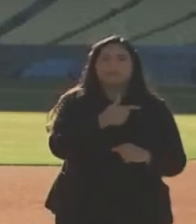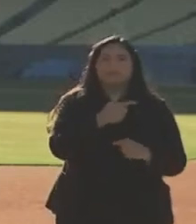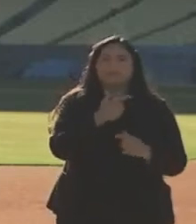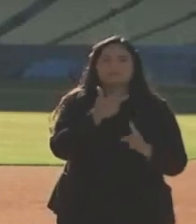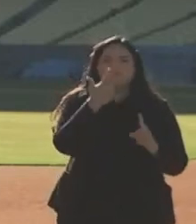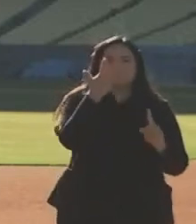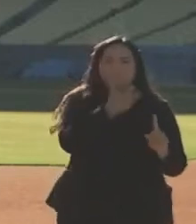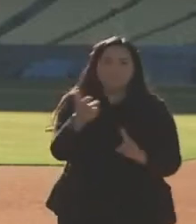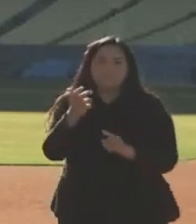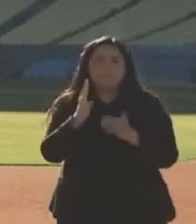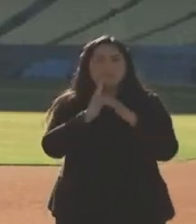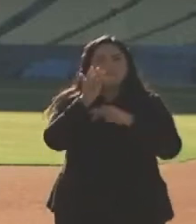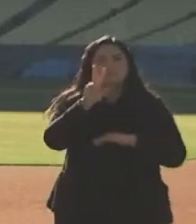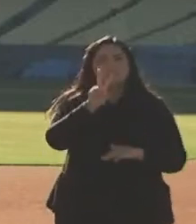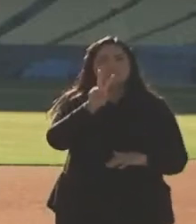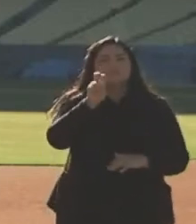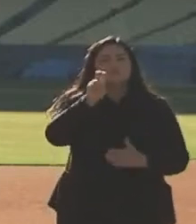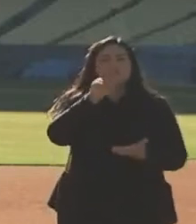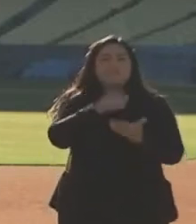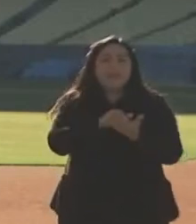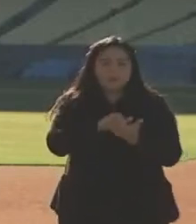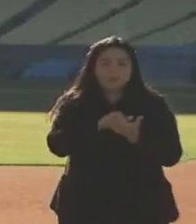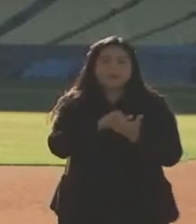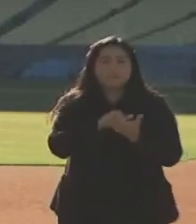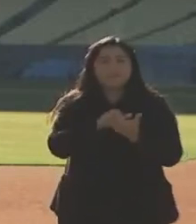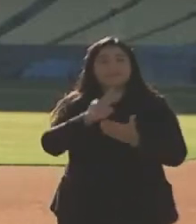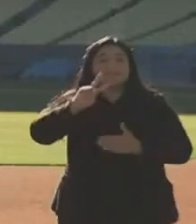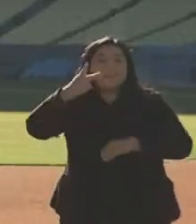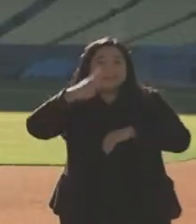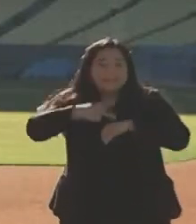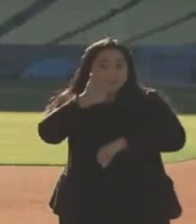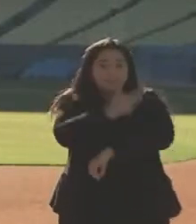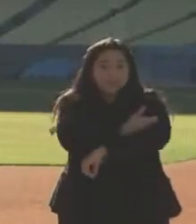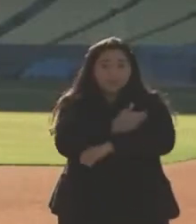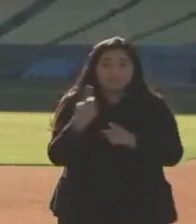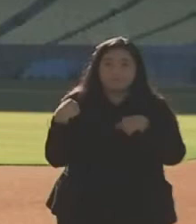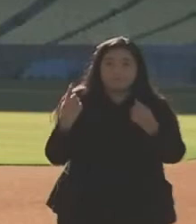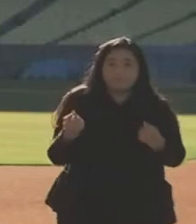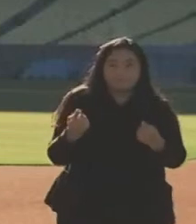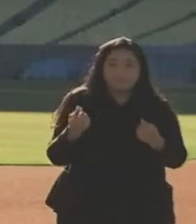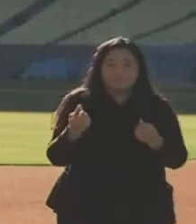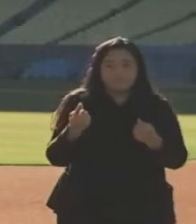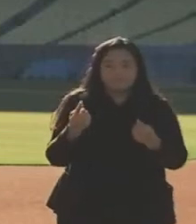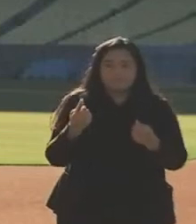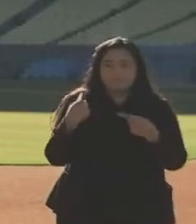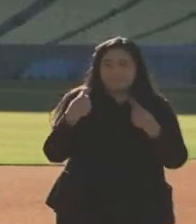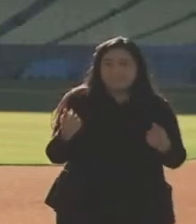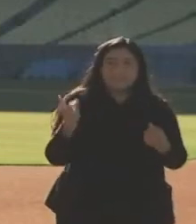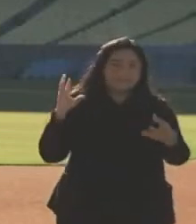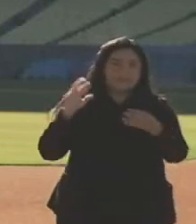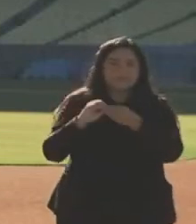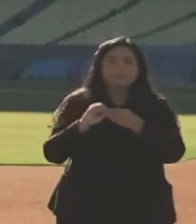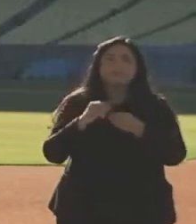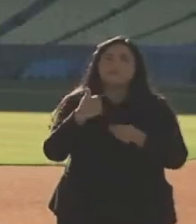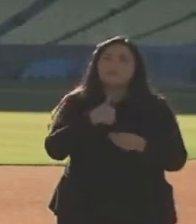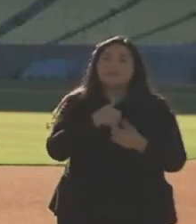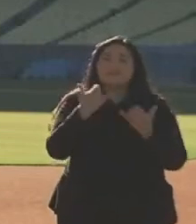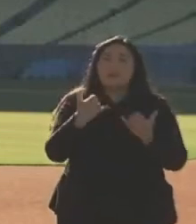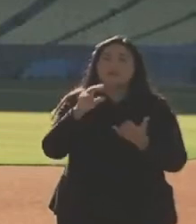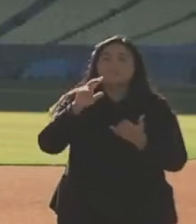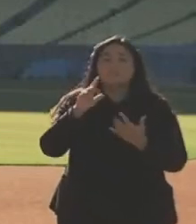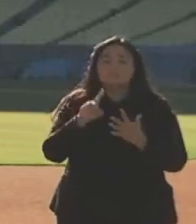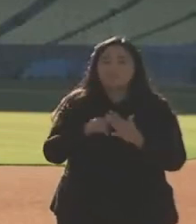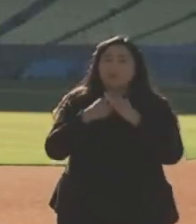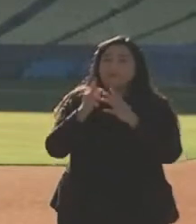200,000 second doses to date in the state, at least as of last night. We are starting to receive second doses,